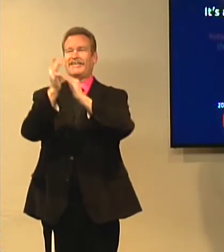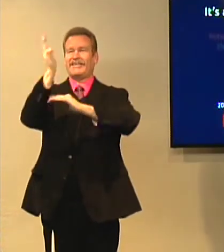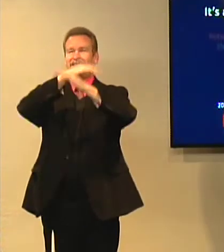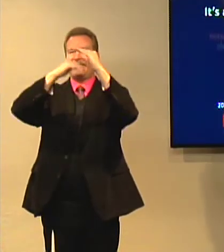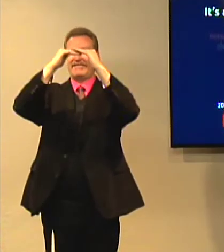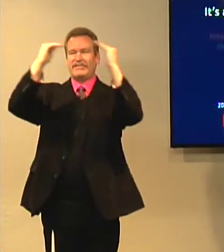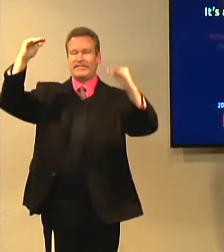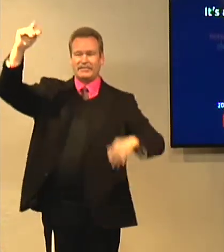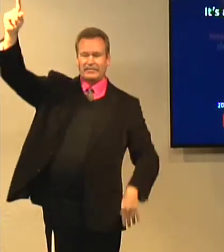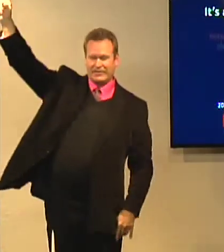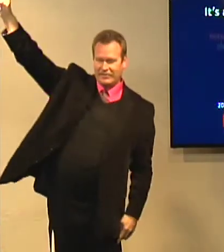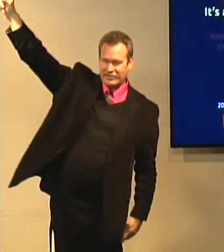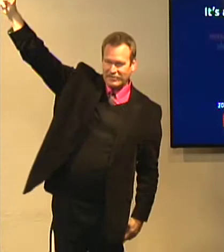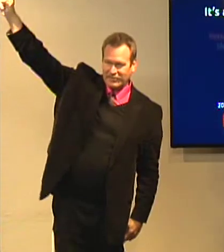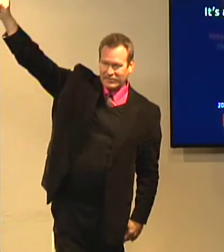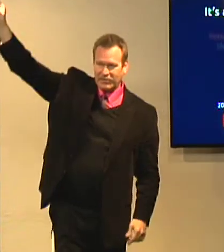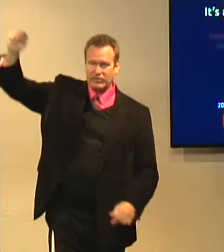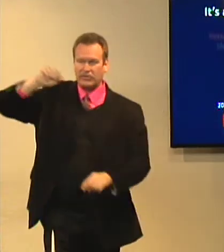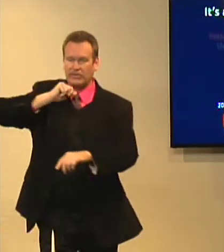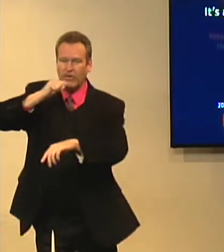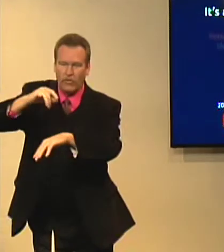to being resurrected with Jesus Christ forever.